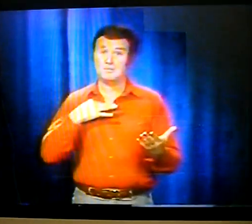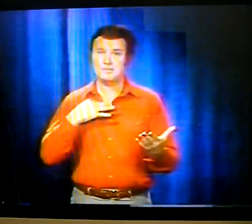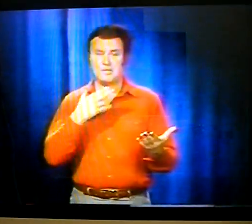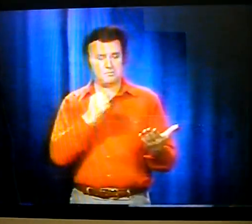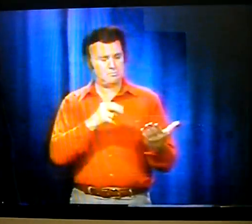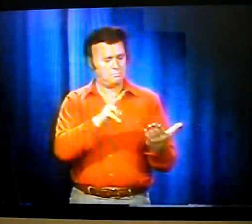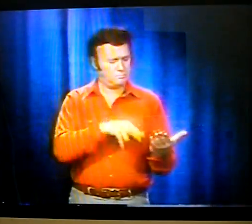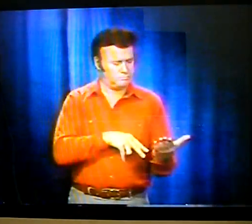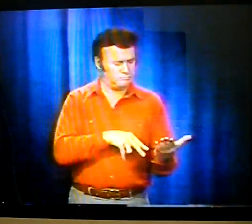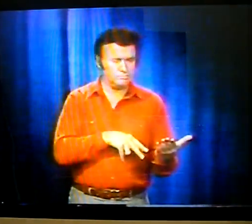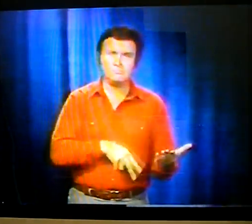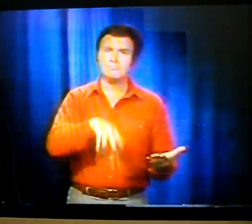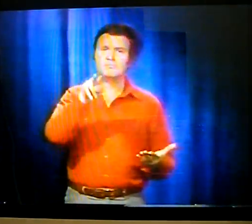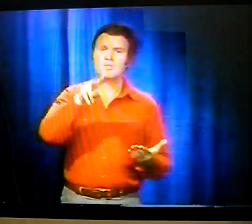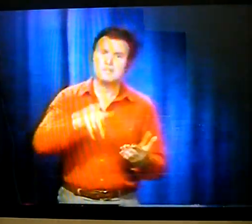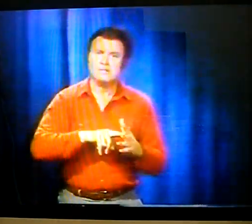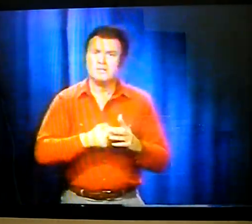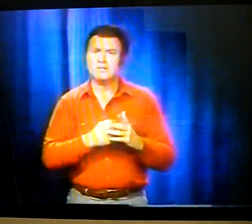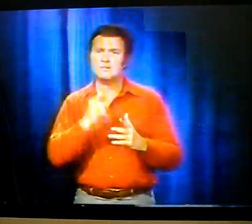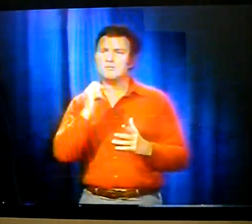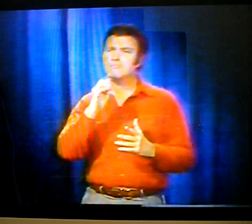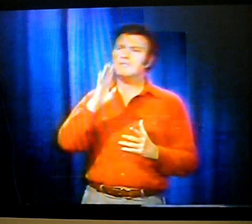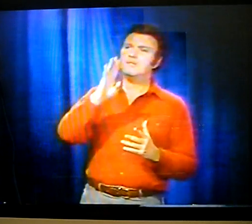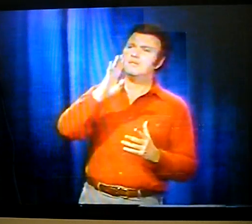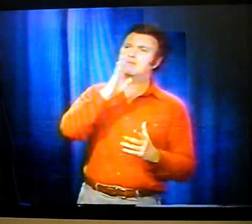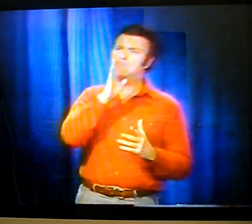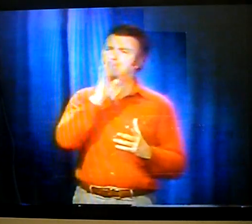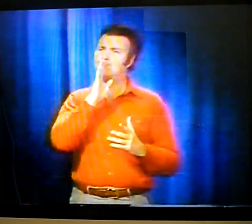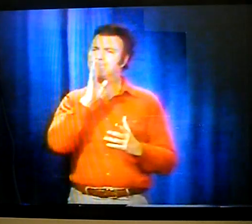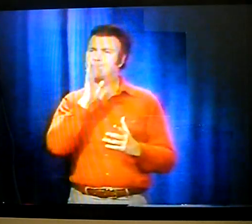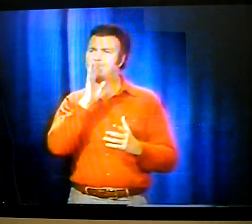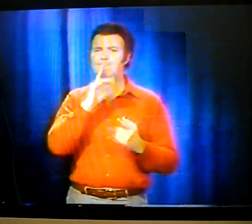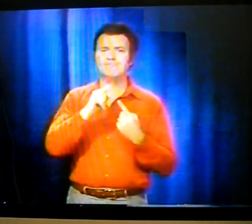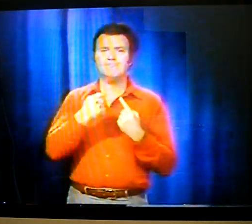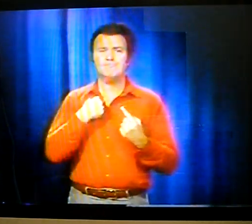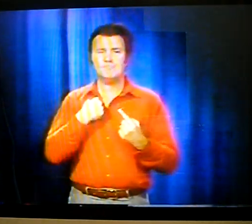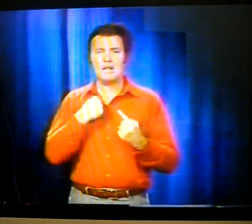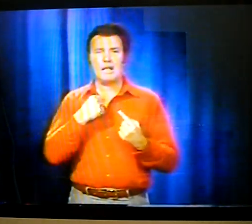He had glasses on. He looked down at my paper and began speaking.